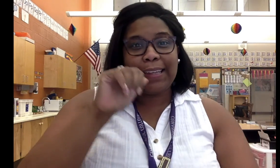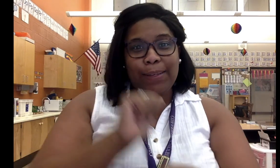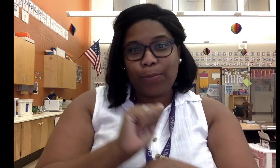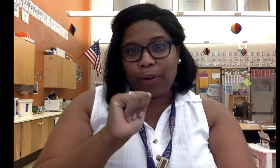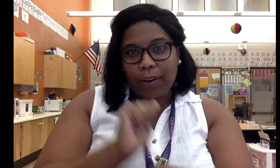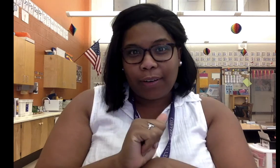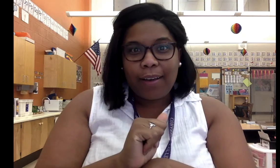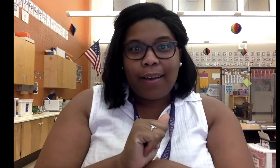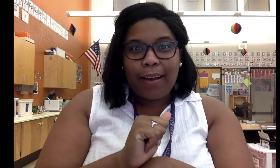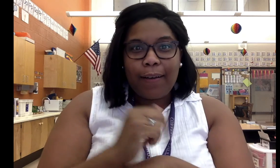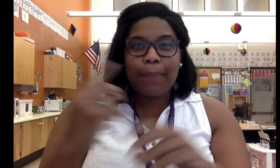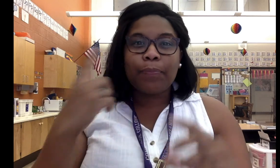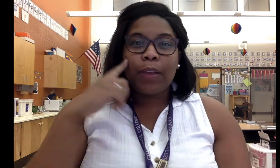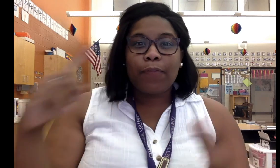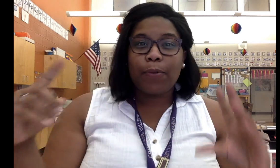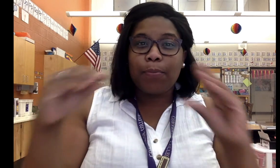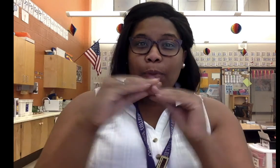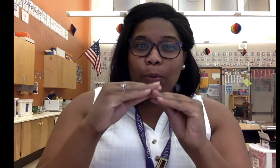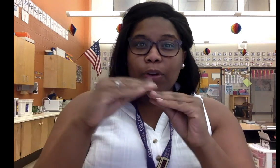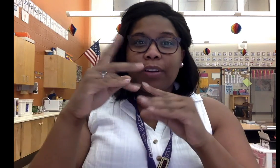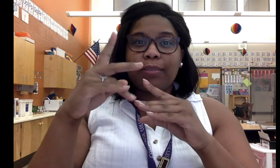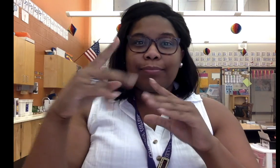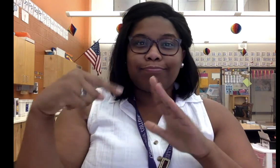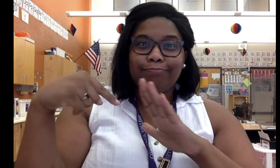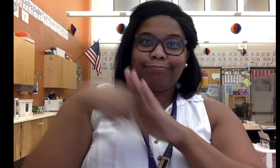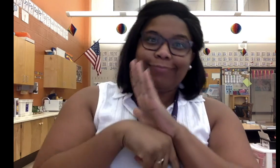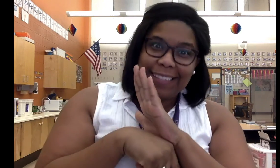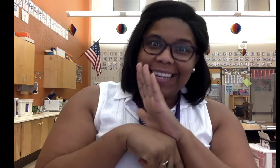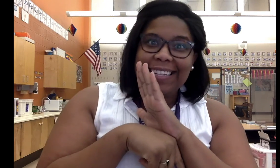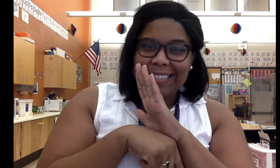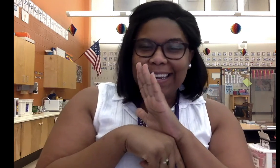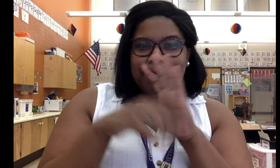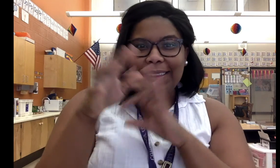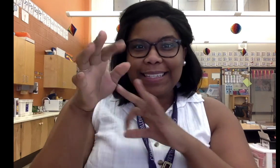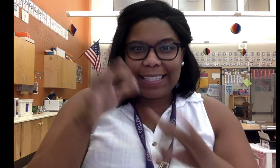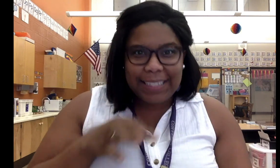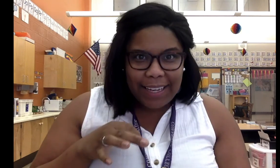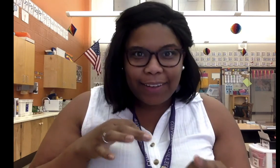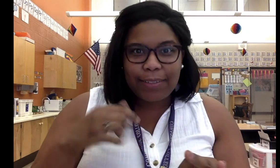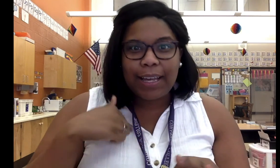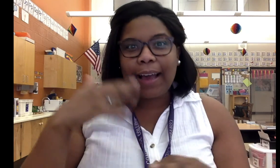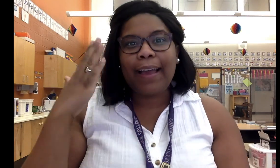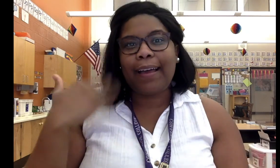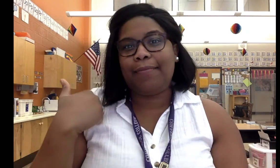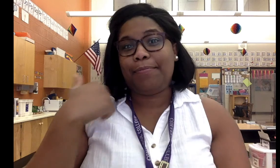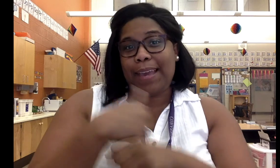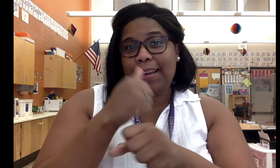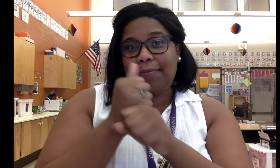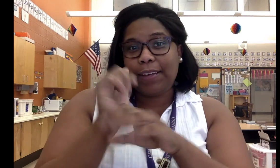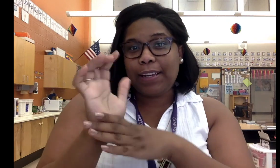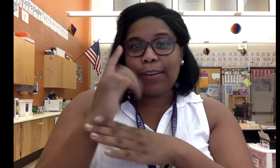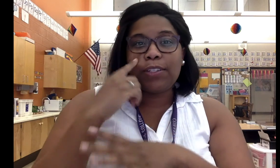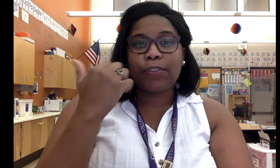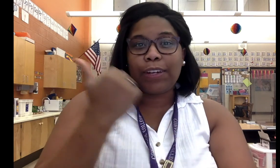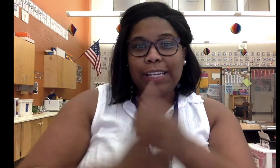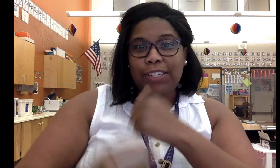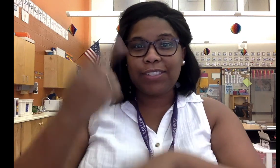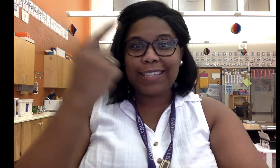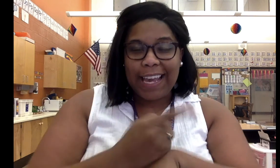work. For more in-depth details, I have made videos for each day.